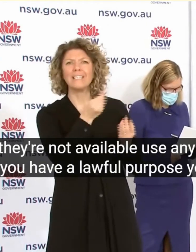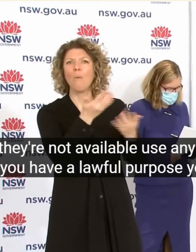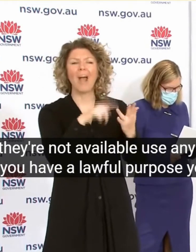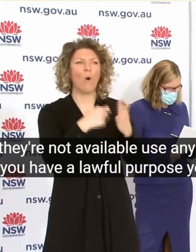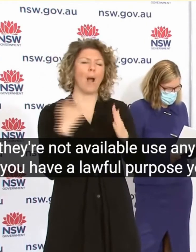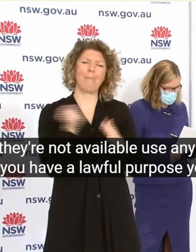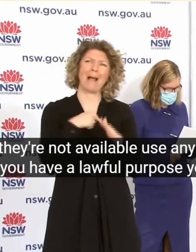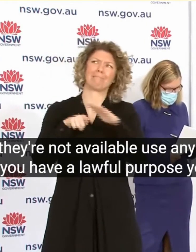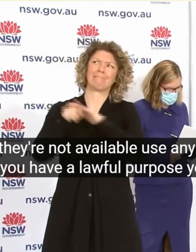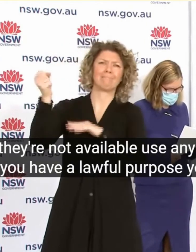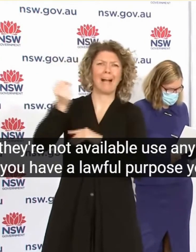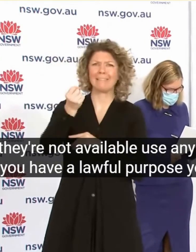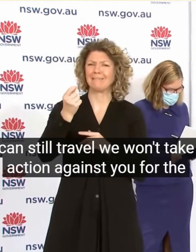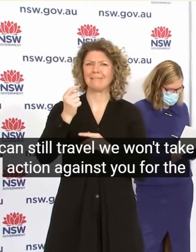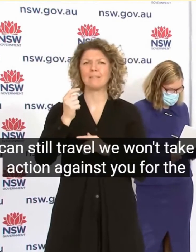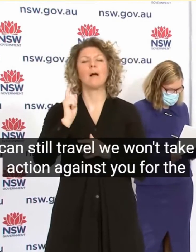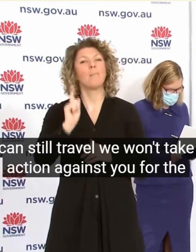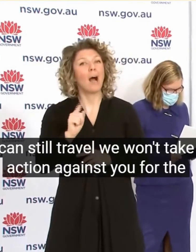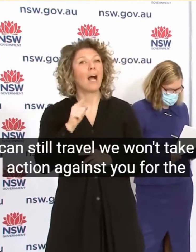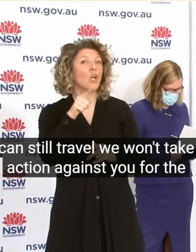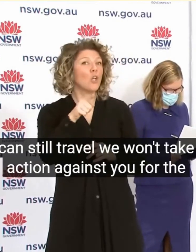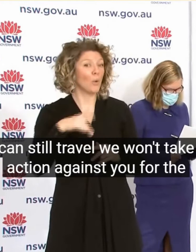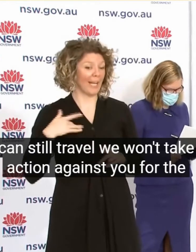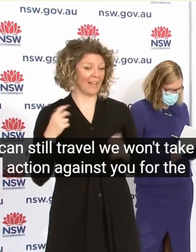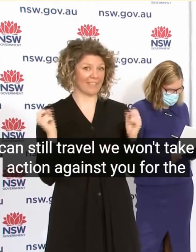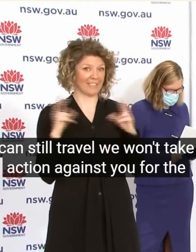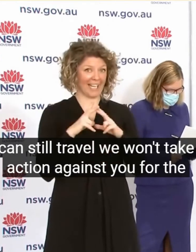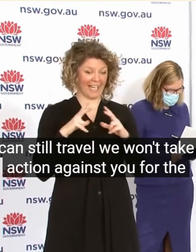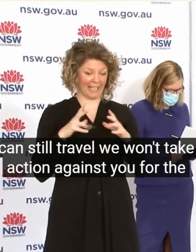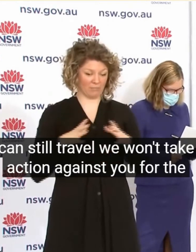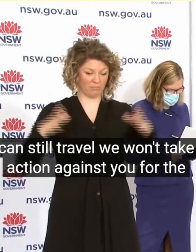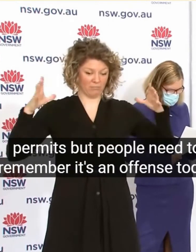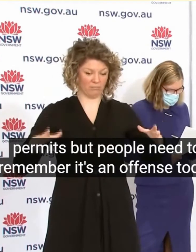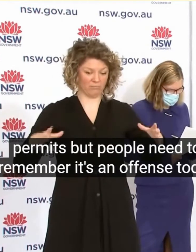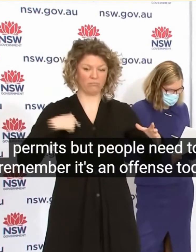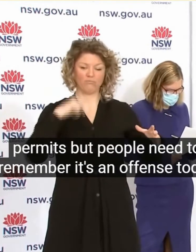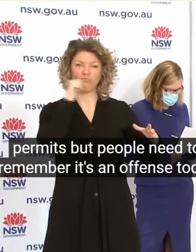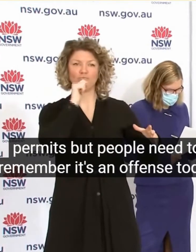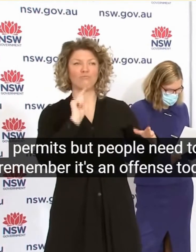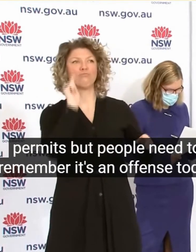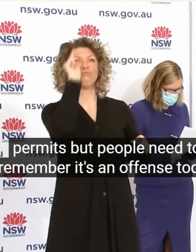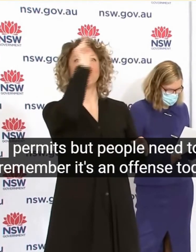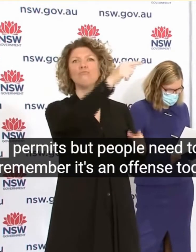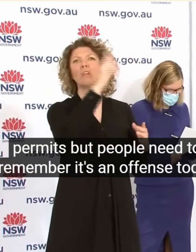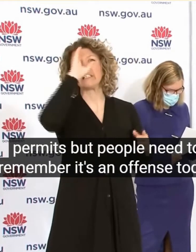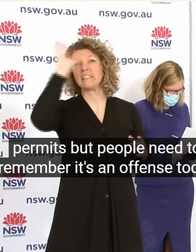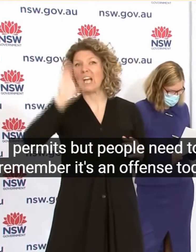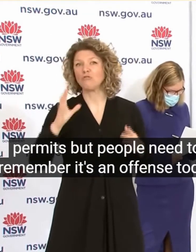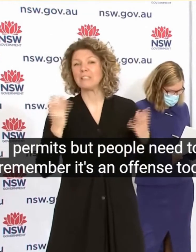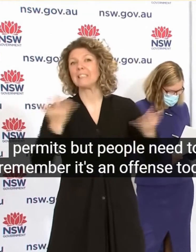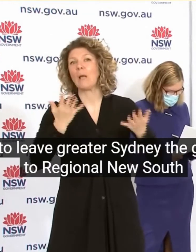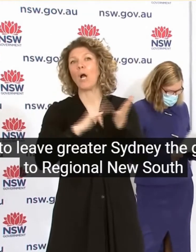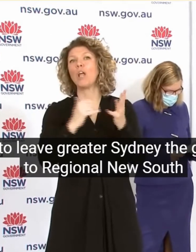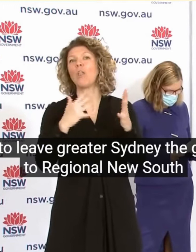People Need To Remember It's An Offense Today To Leave Greater Sydney To Go To Regional New South Wales Unless You Have A Reasonable Excuse